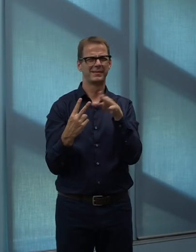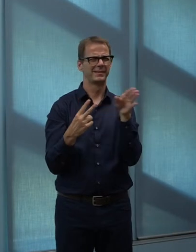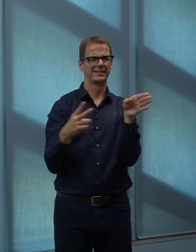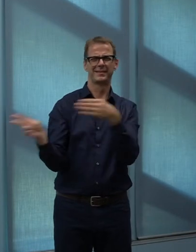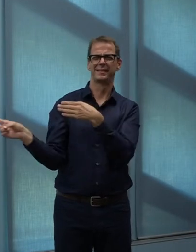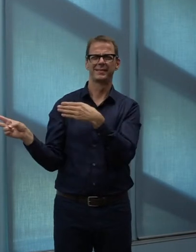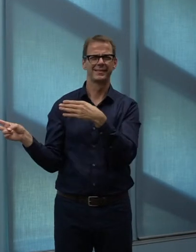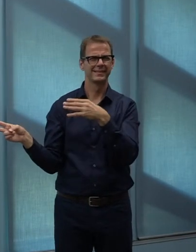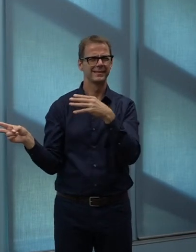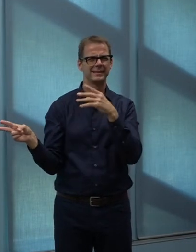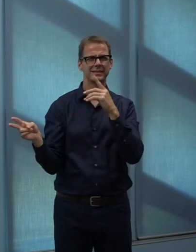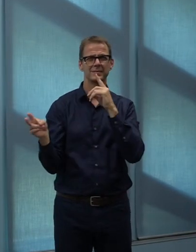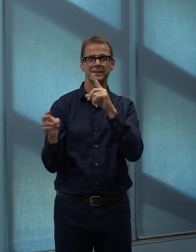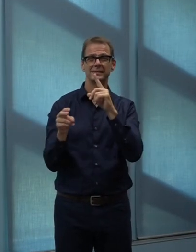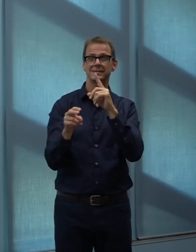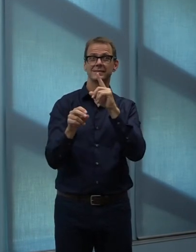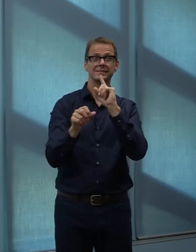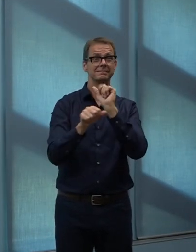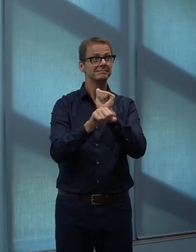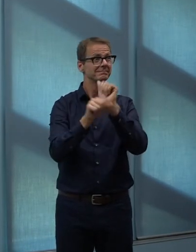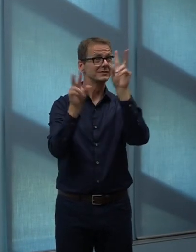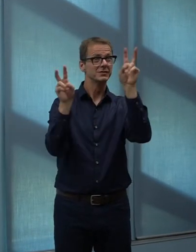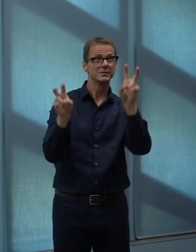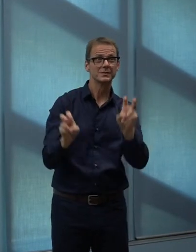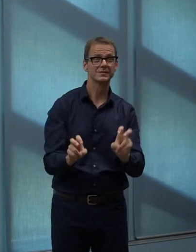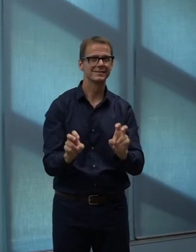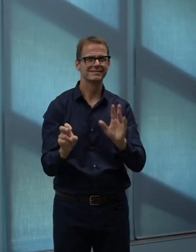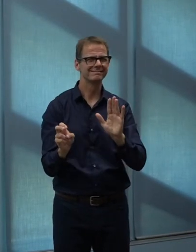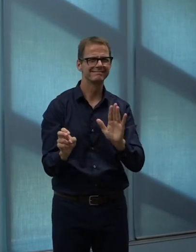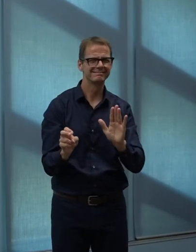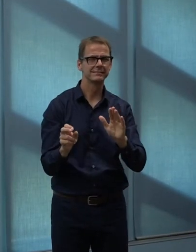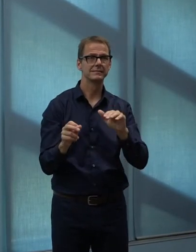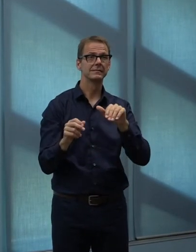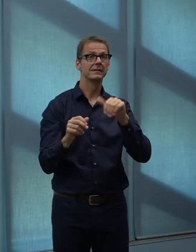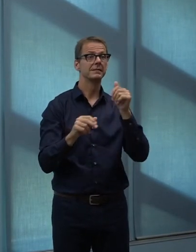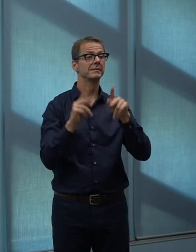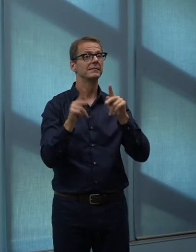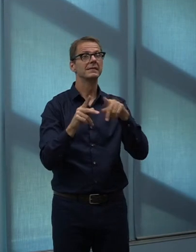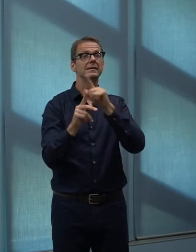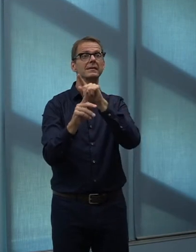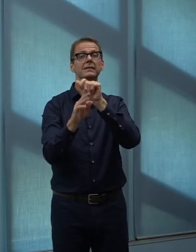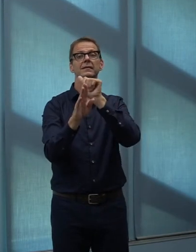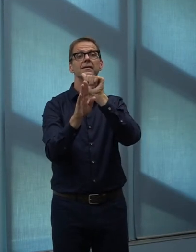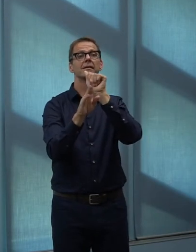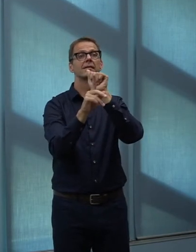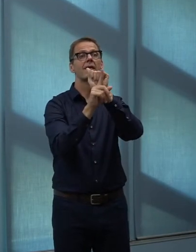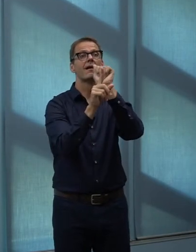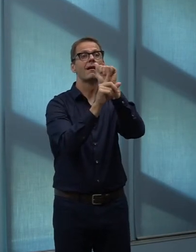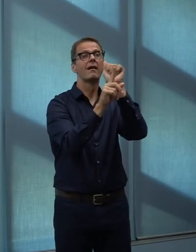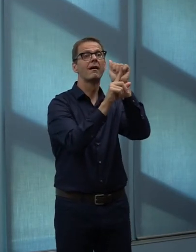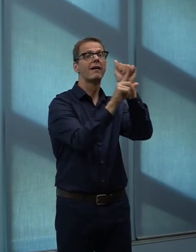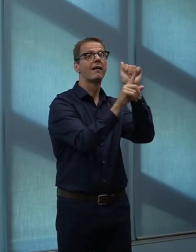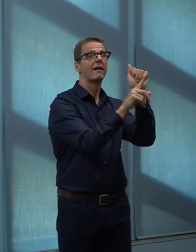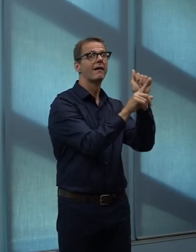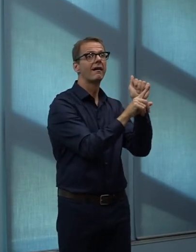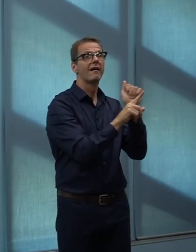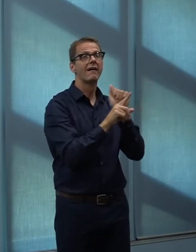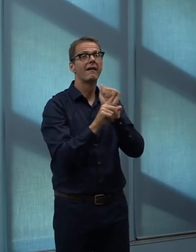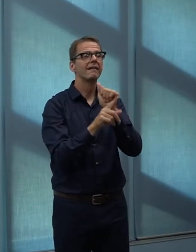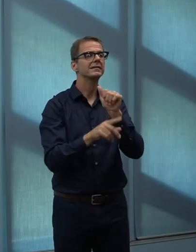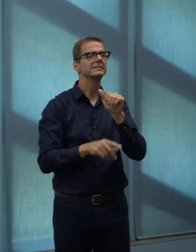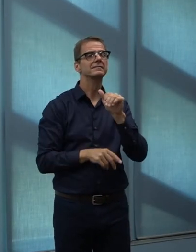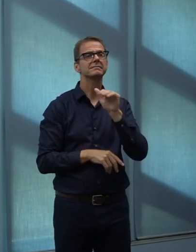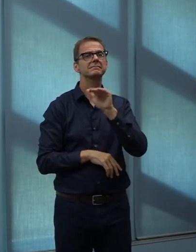the people setting the question for the referendum, voters will want to say where do you stand on this matter of provincial and federal